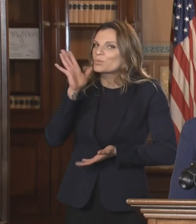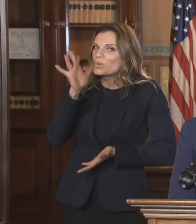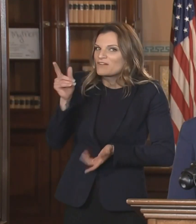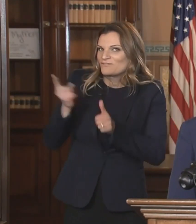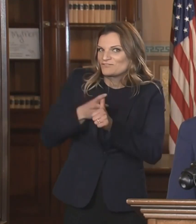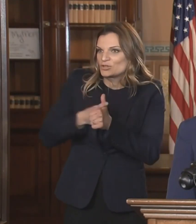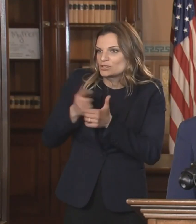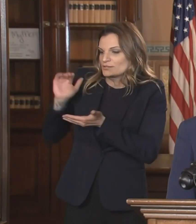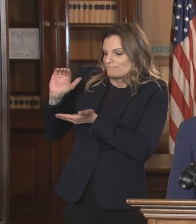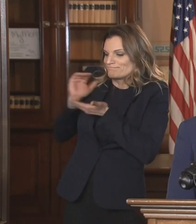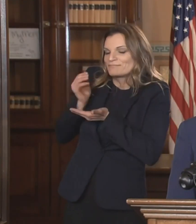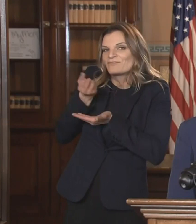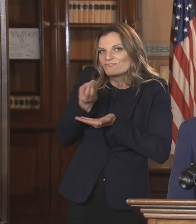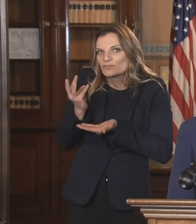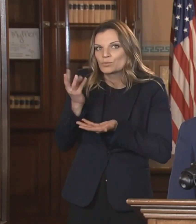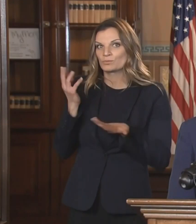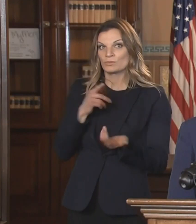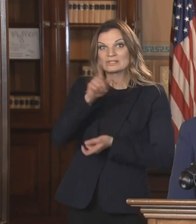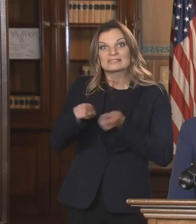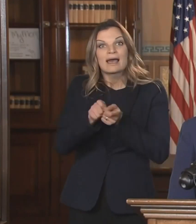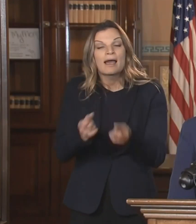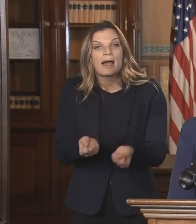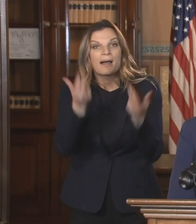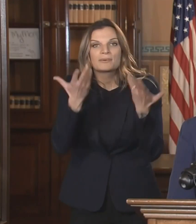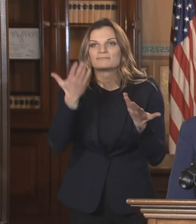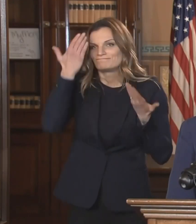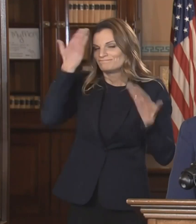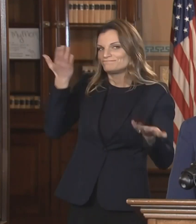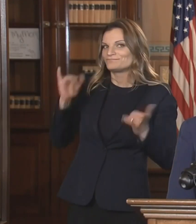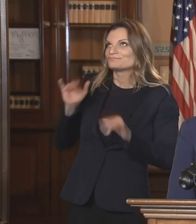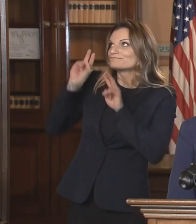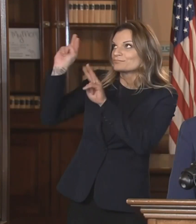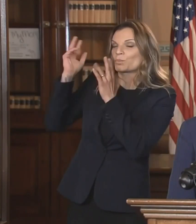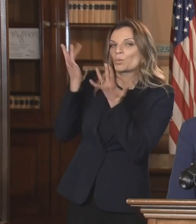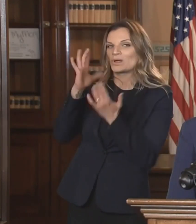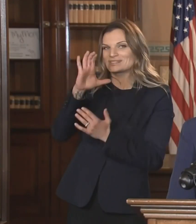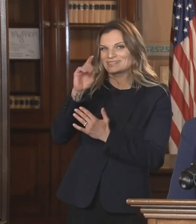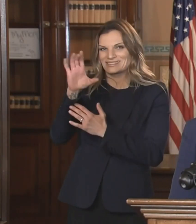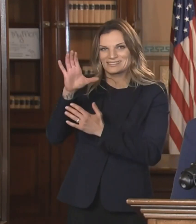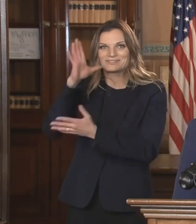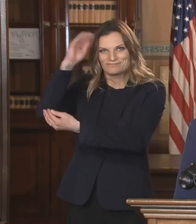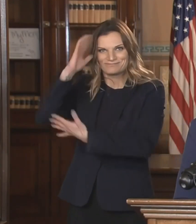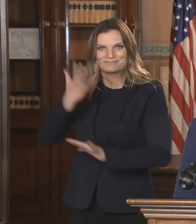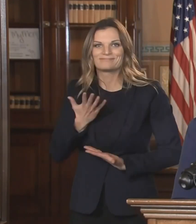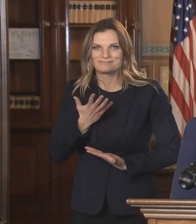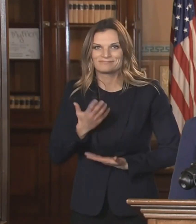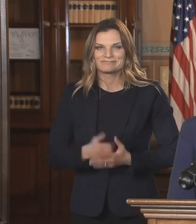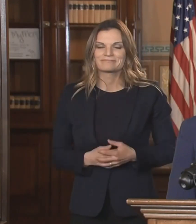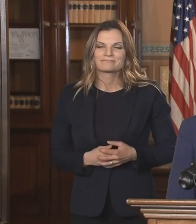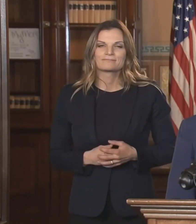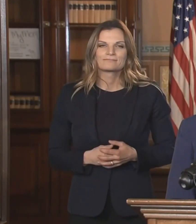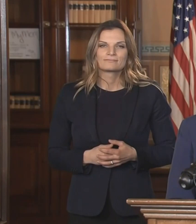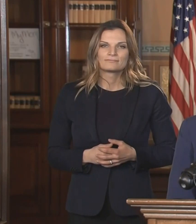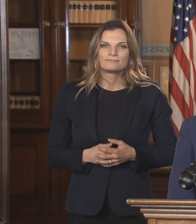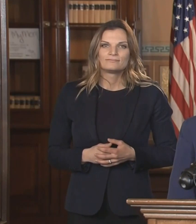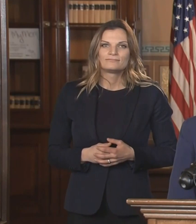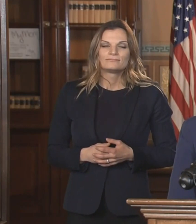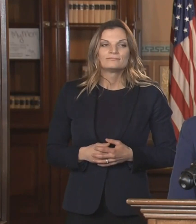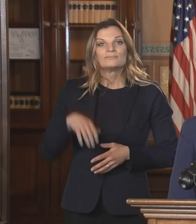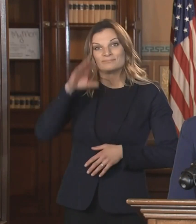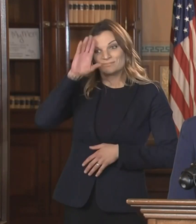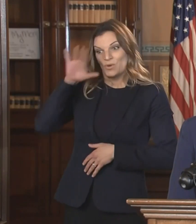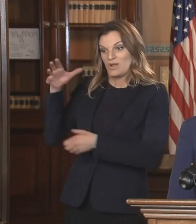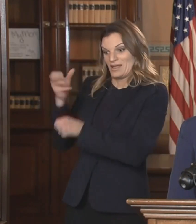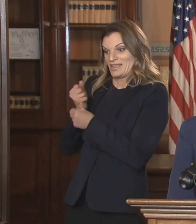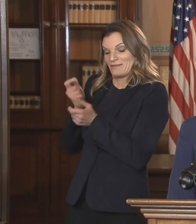the CDC on exact numbers of doses that Michigan will receive in that first allocation. Because there will be such a limited